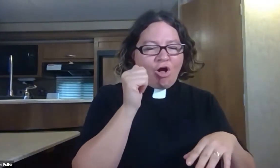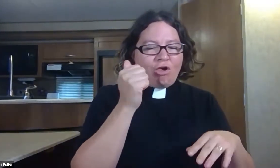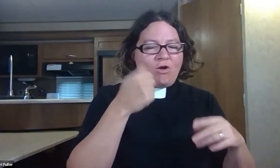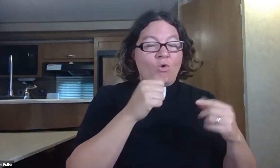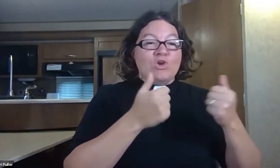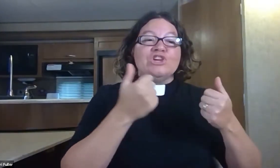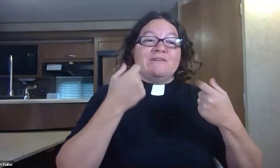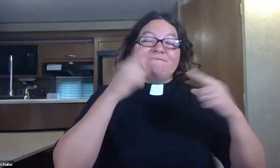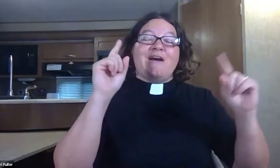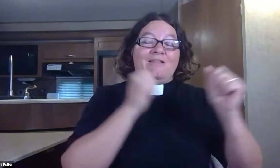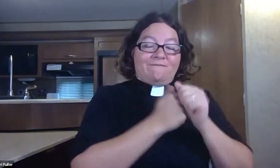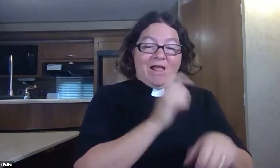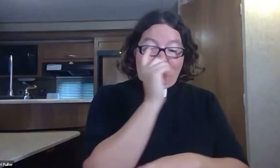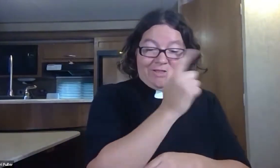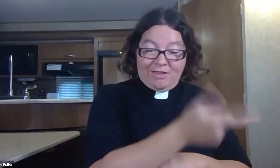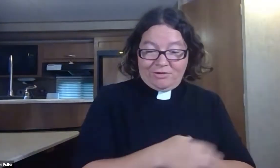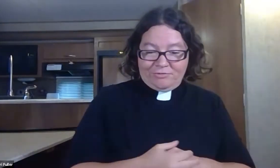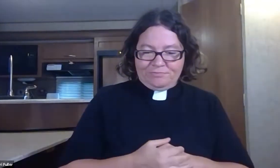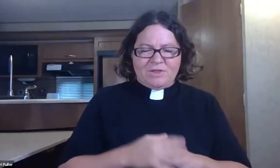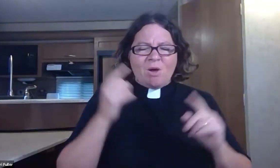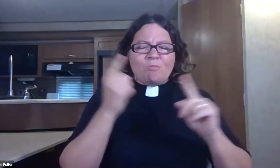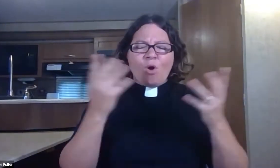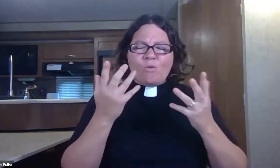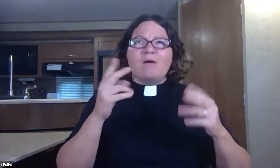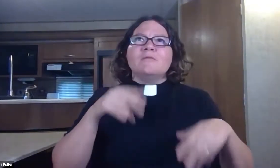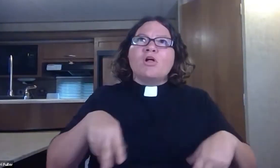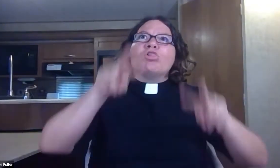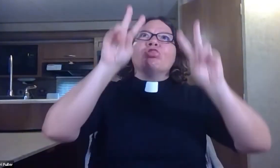back to the original call, which eventually Jonah follows.